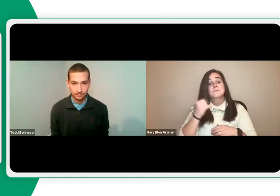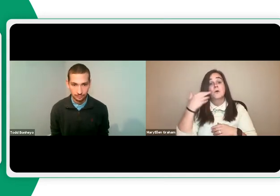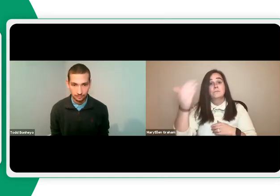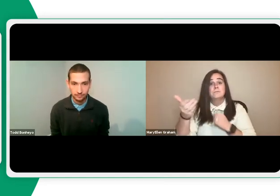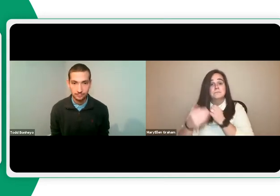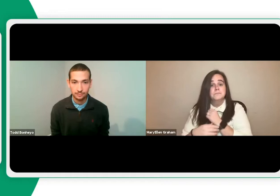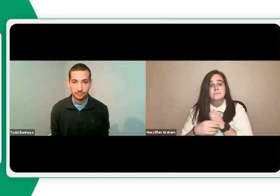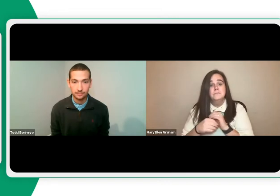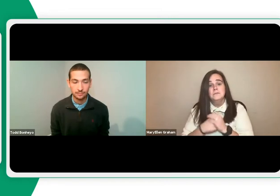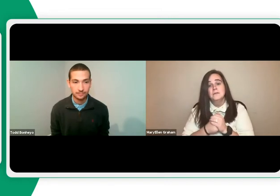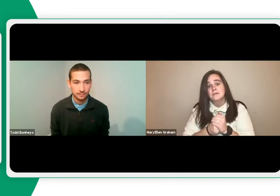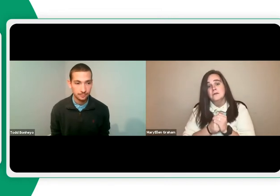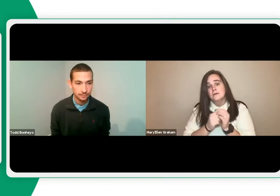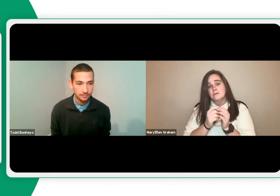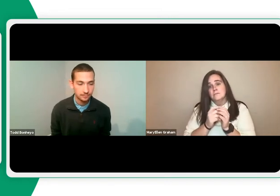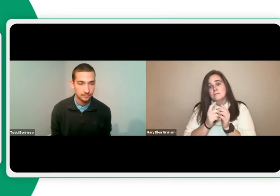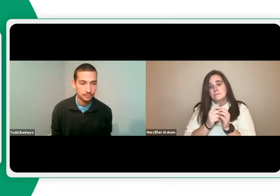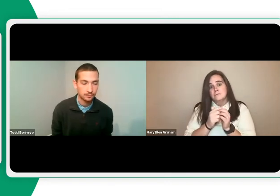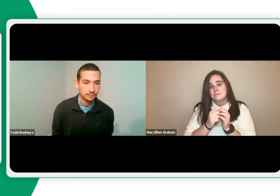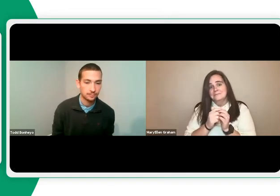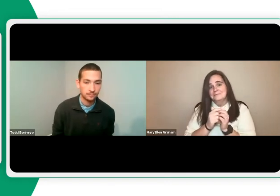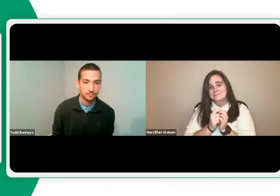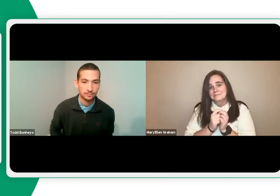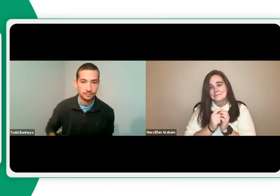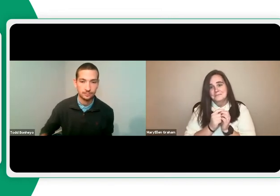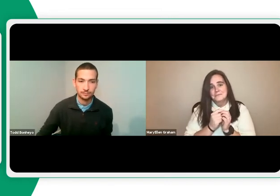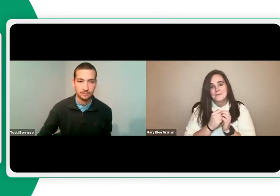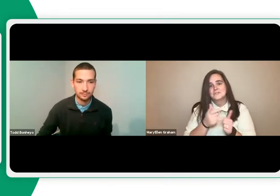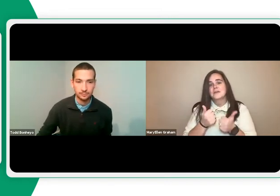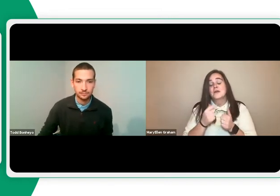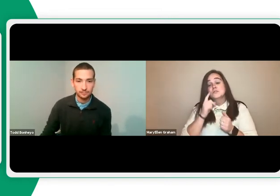That is our topic tonight, best practices in financial education. Next slide, please.